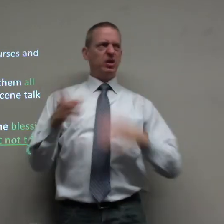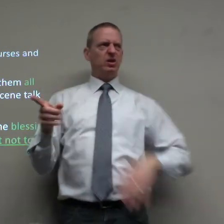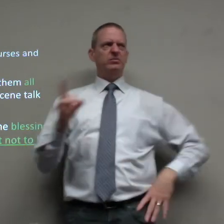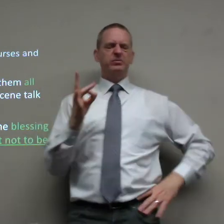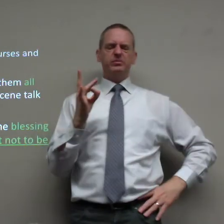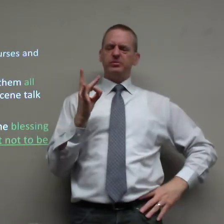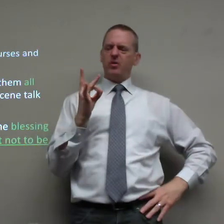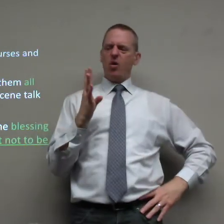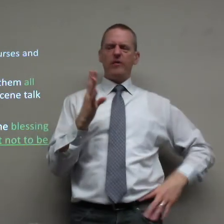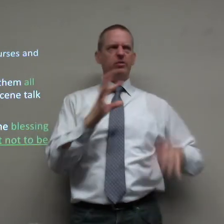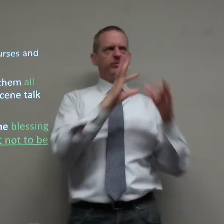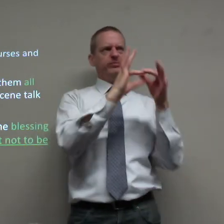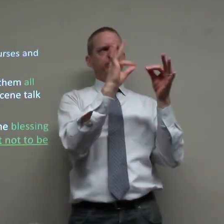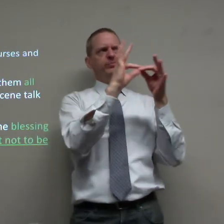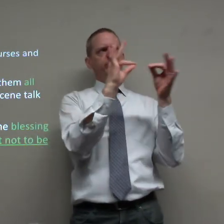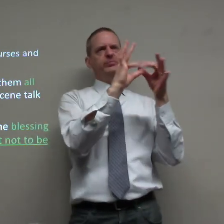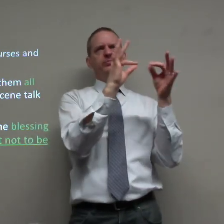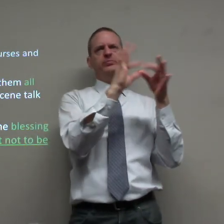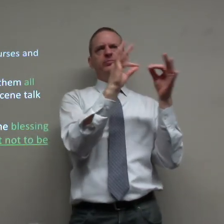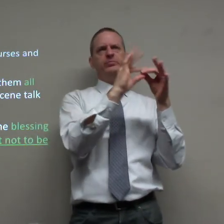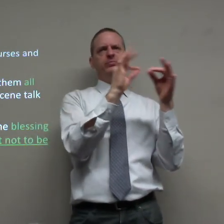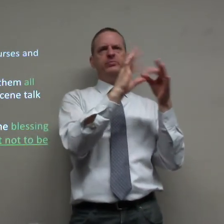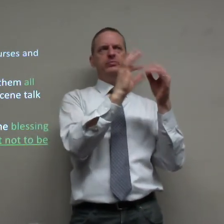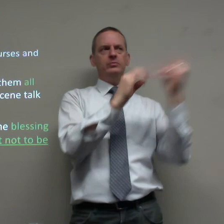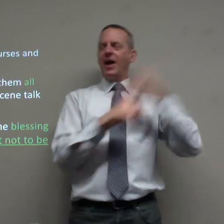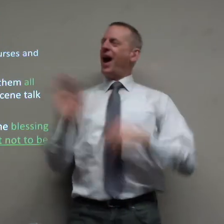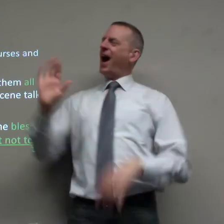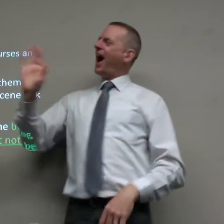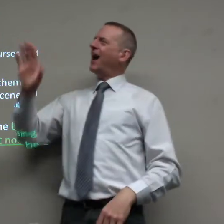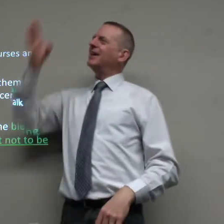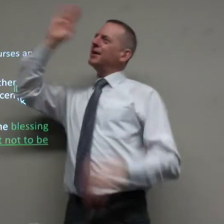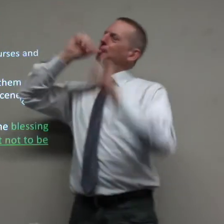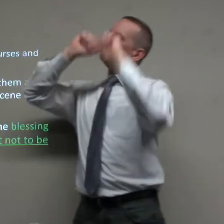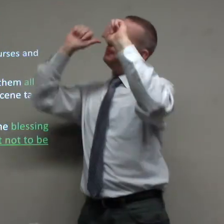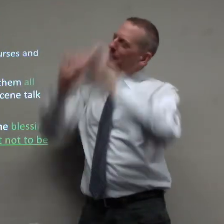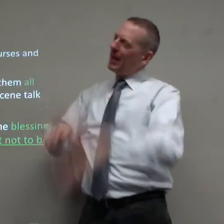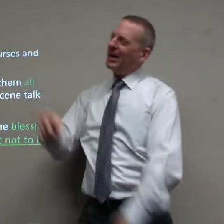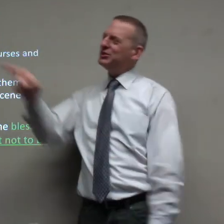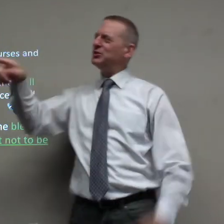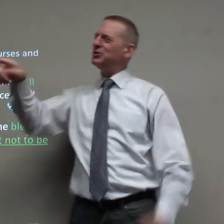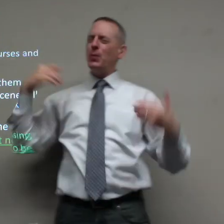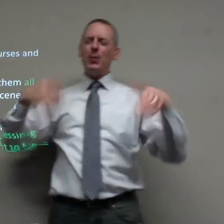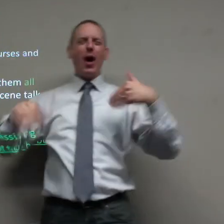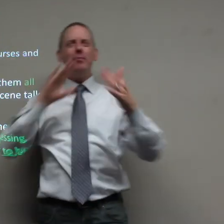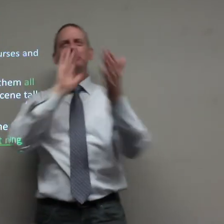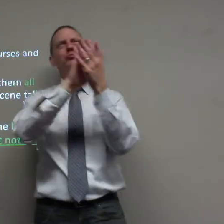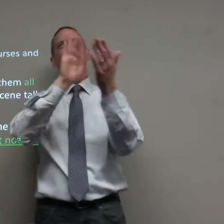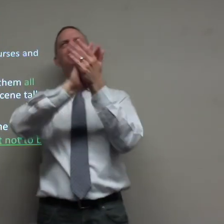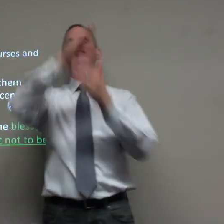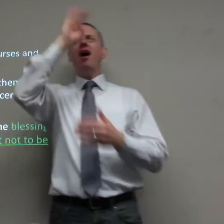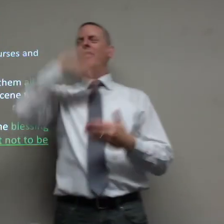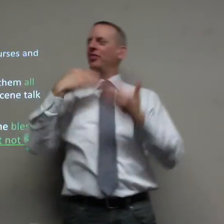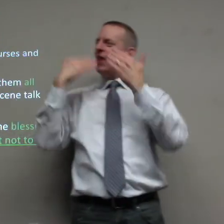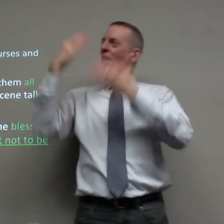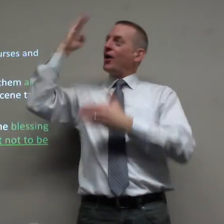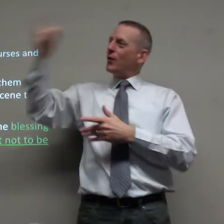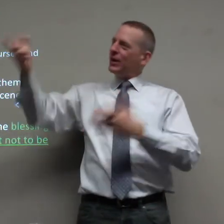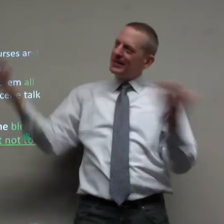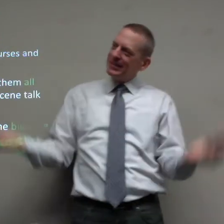you need somebody to say oh that person's awful tell them like hi God bless you praise God thank God